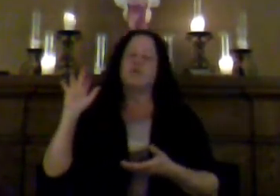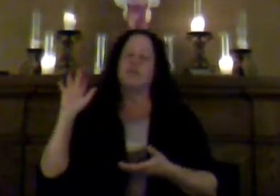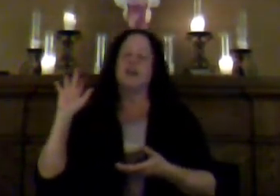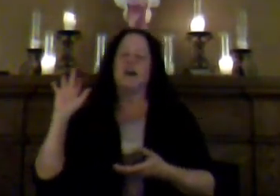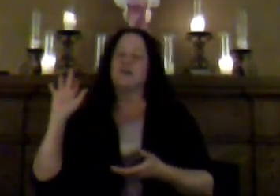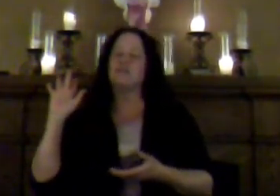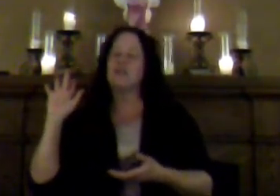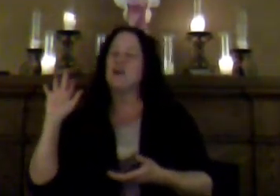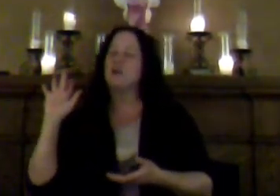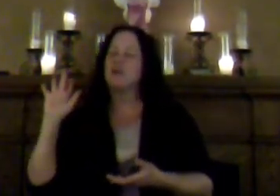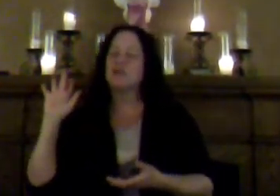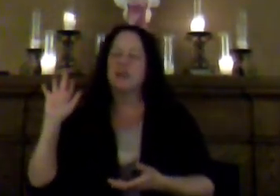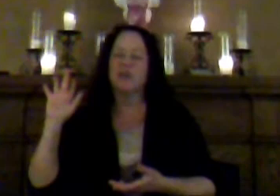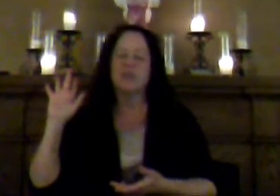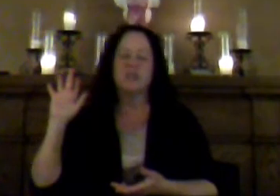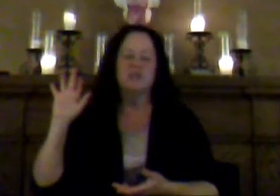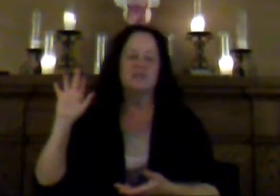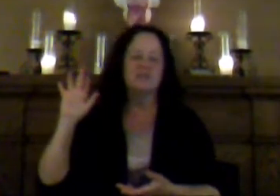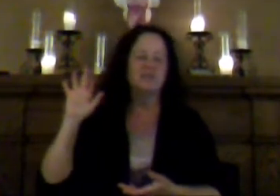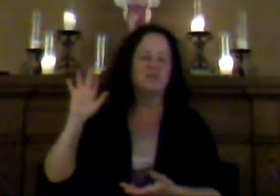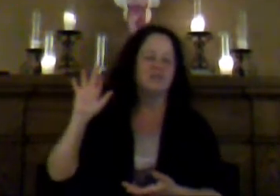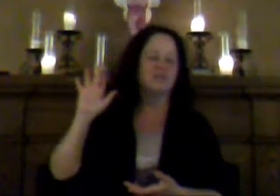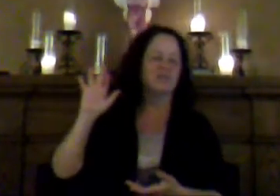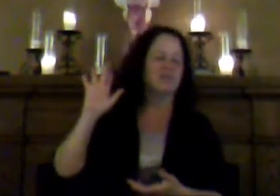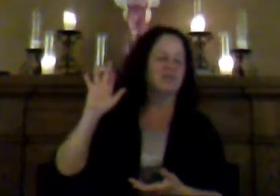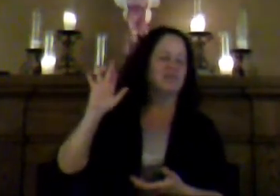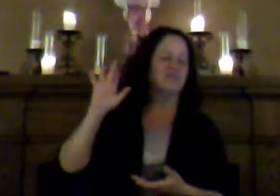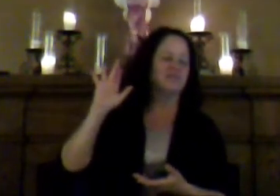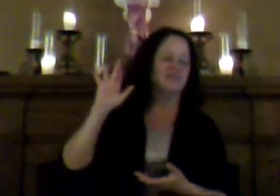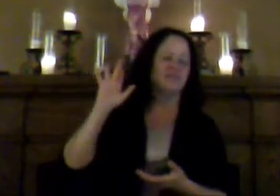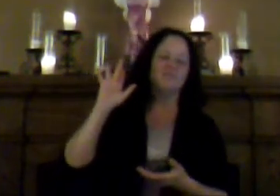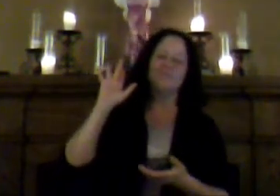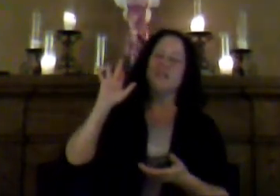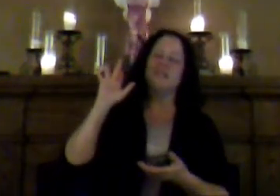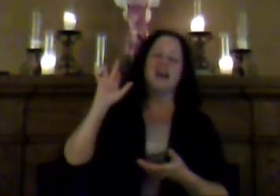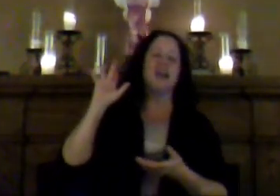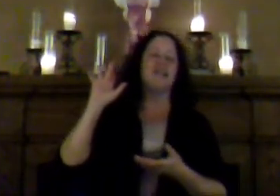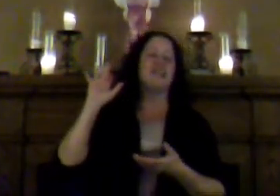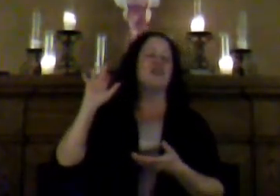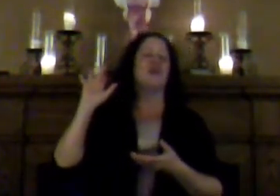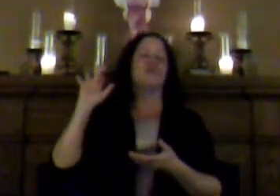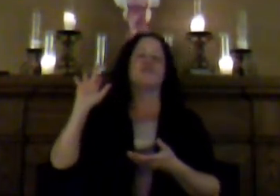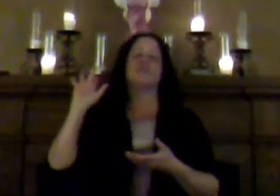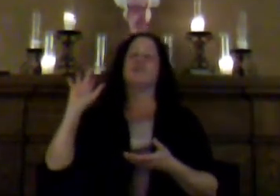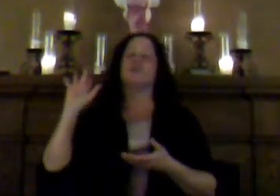holding on very strongly, not letting go of its grip.